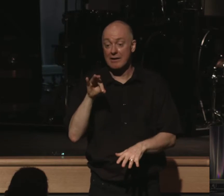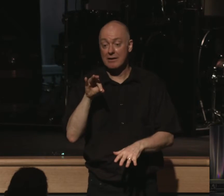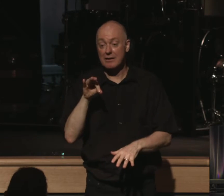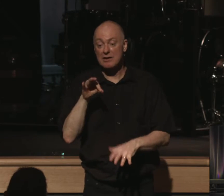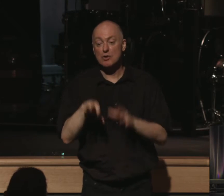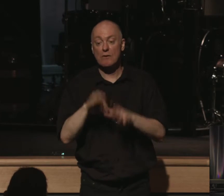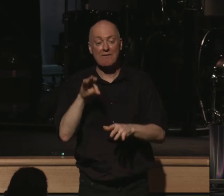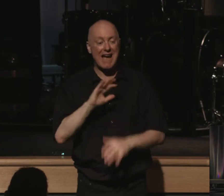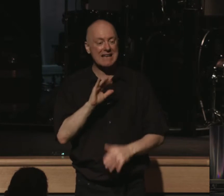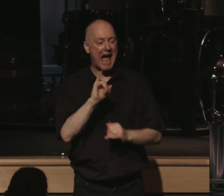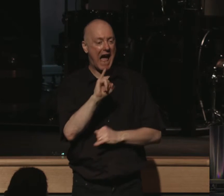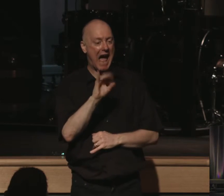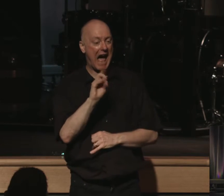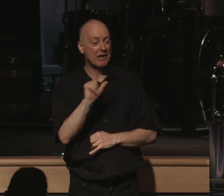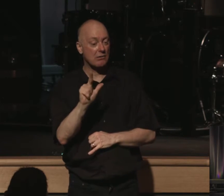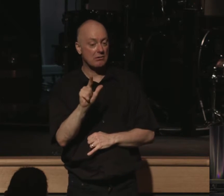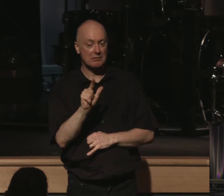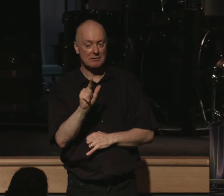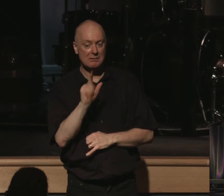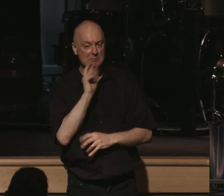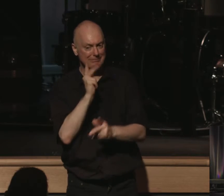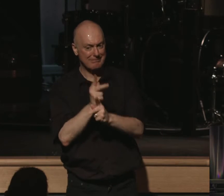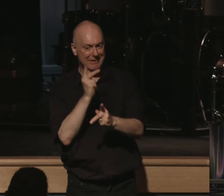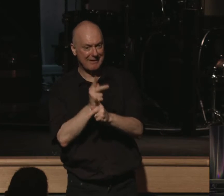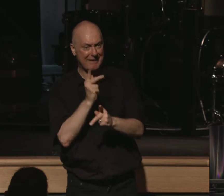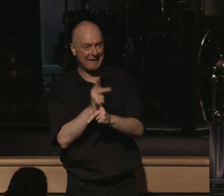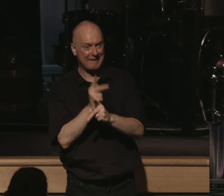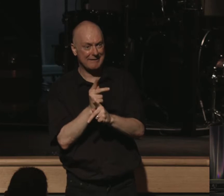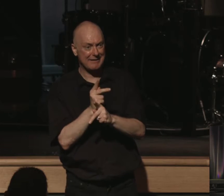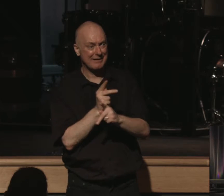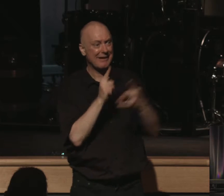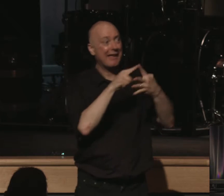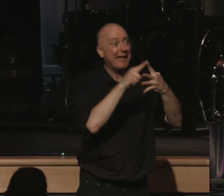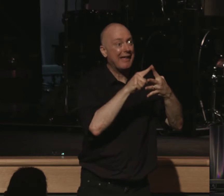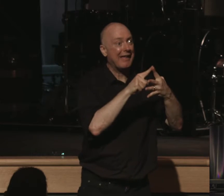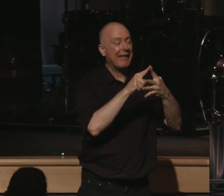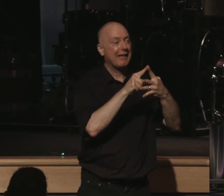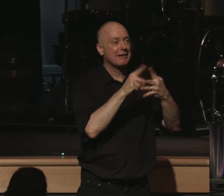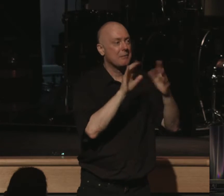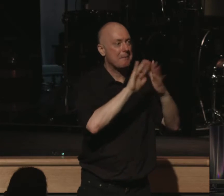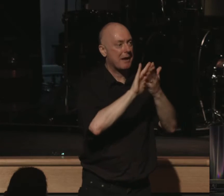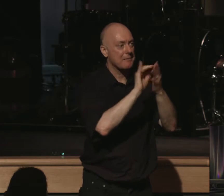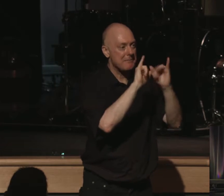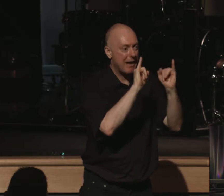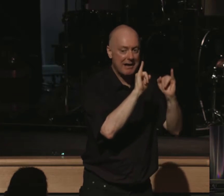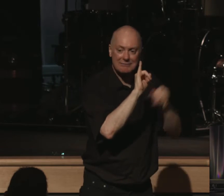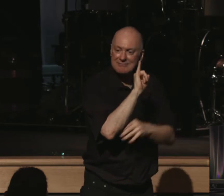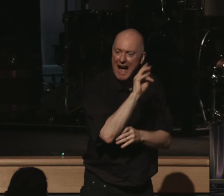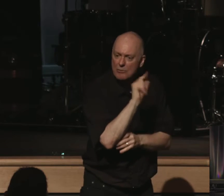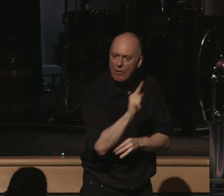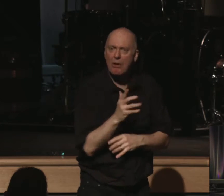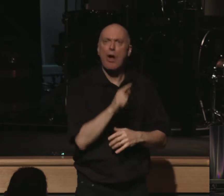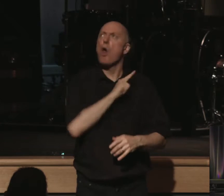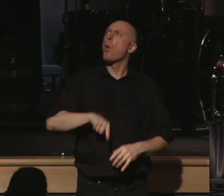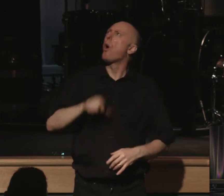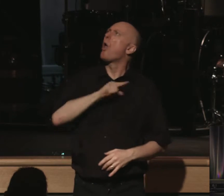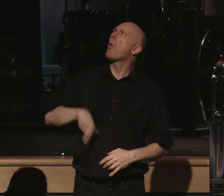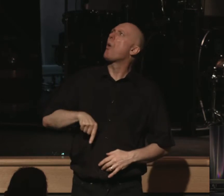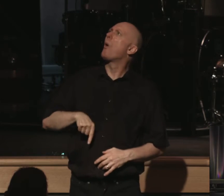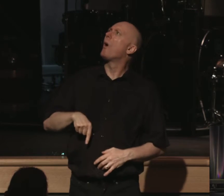find an idol of the soul. And if you're not careful, these may be the only things you look for. In fact, you might even find yourself praying for these things. Lord, Lord, Lord, Lord, Lord, just